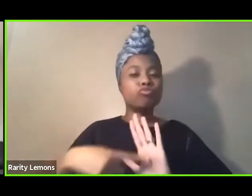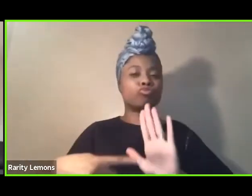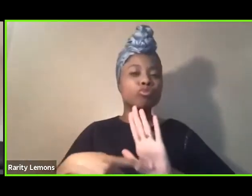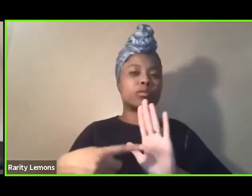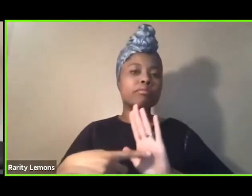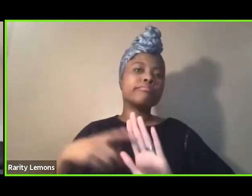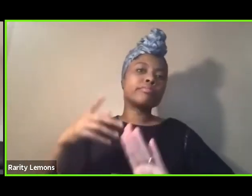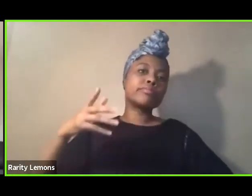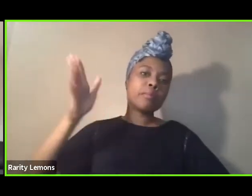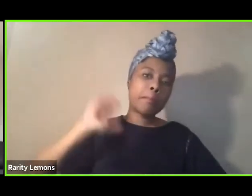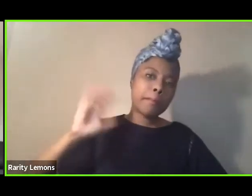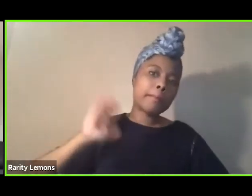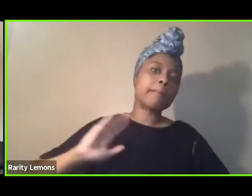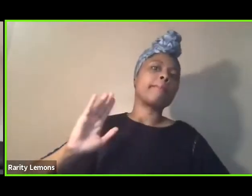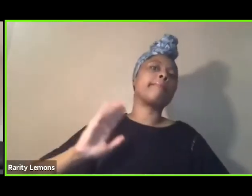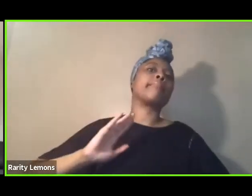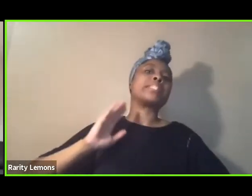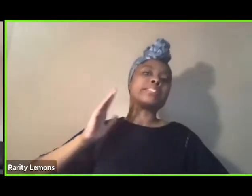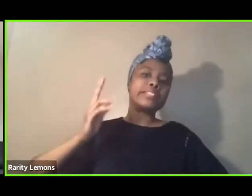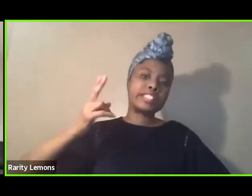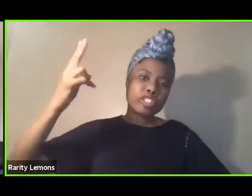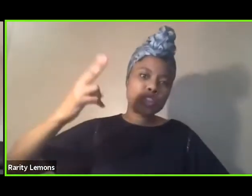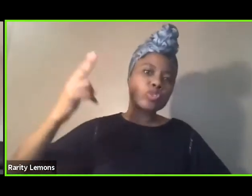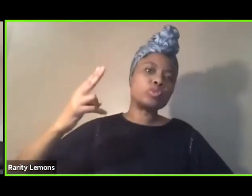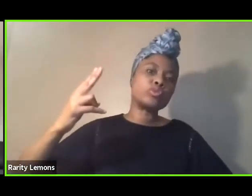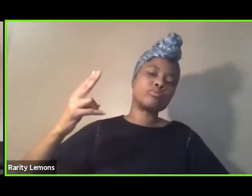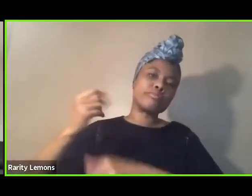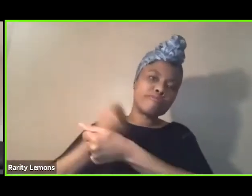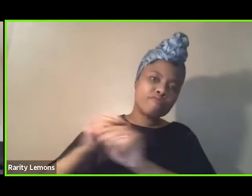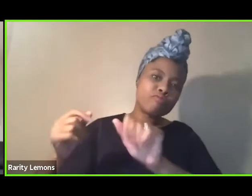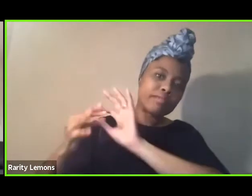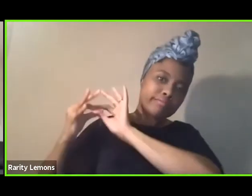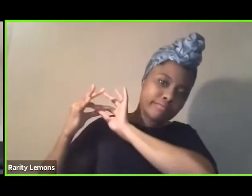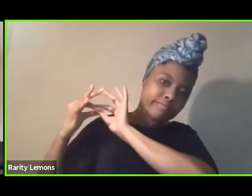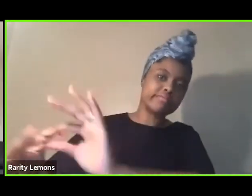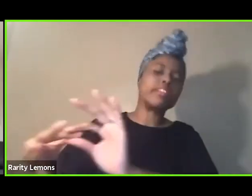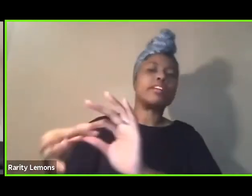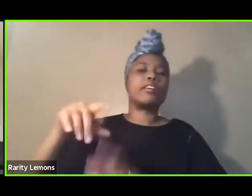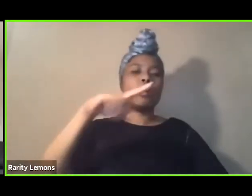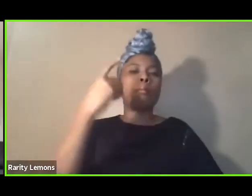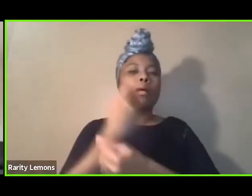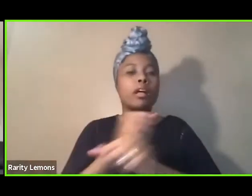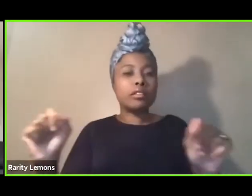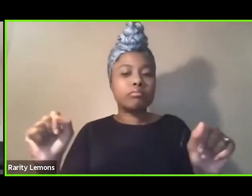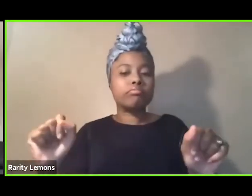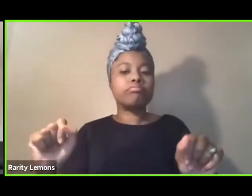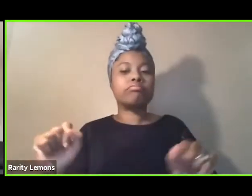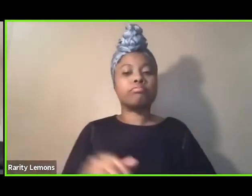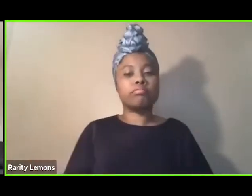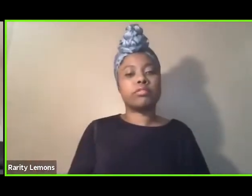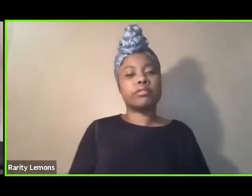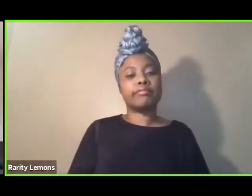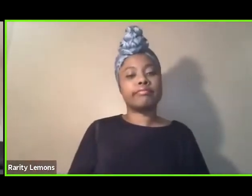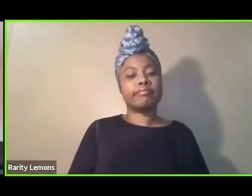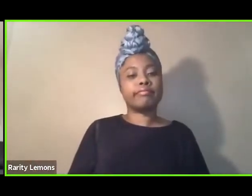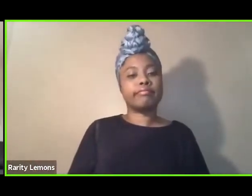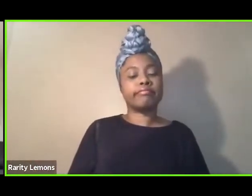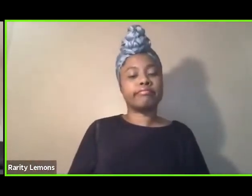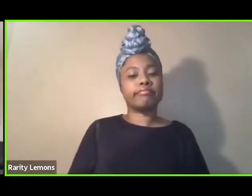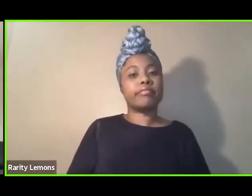and history of understanding how our freedom is tied to Black liberation. Dalawang Bagsak takes us to the present time.